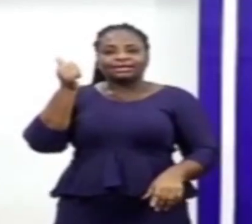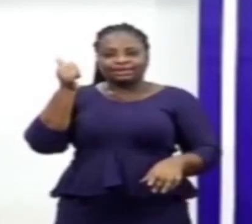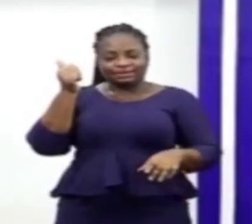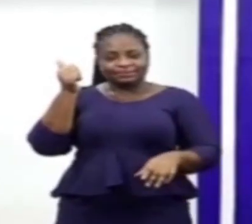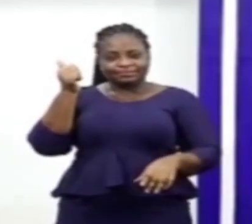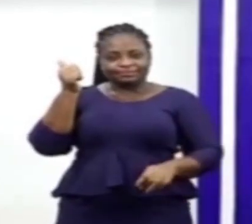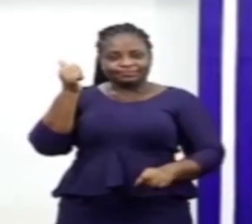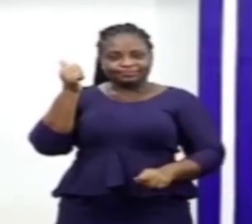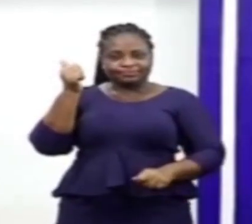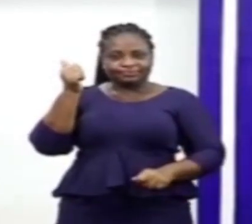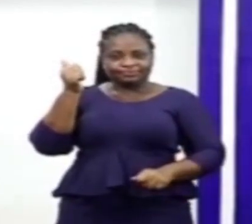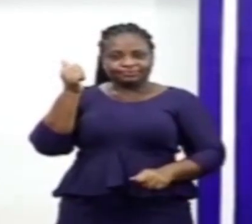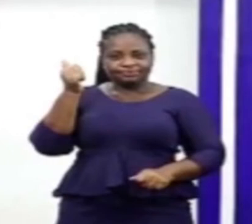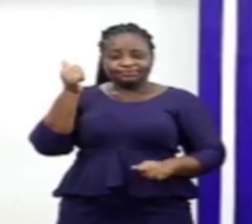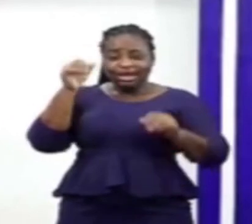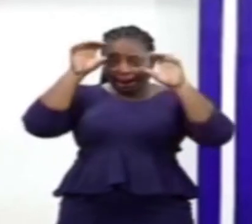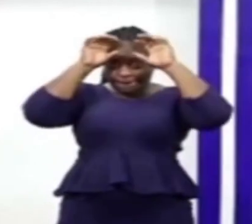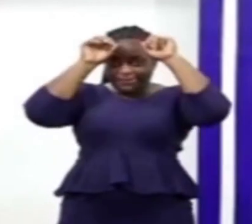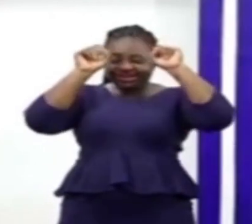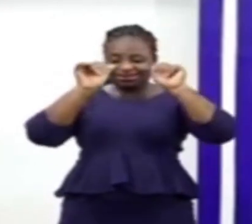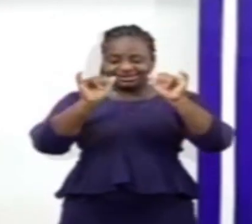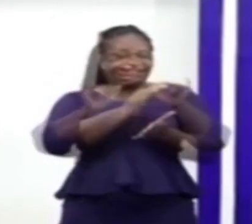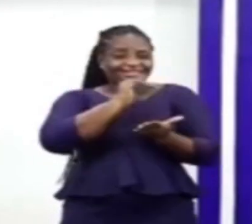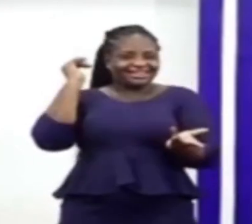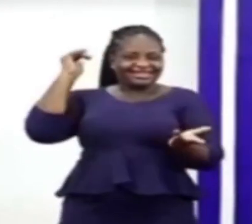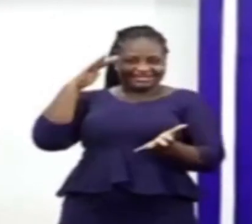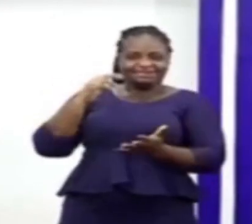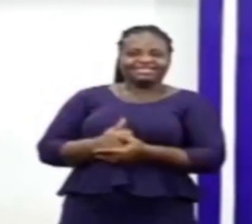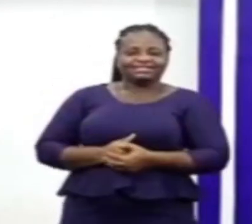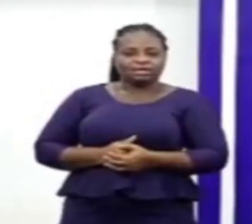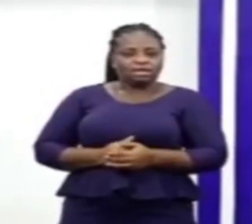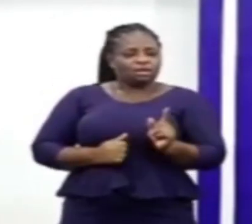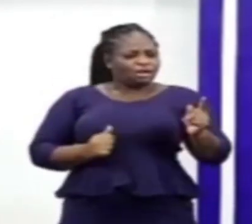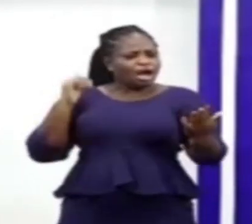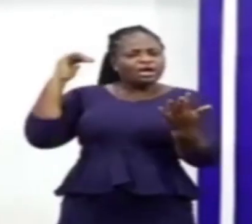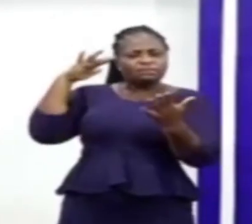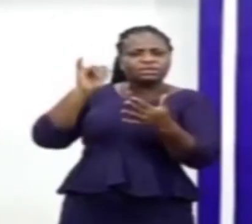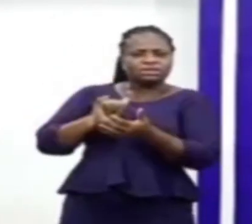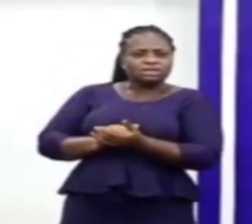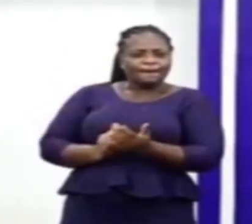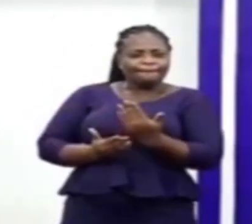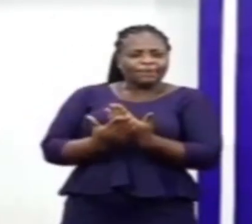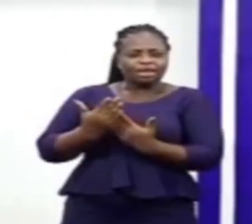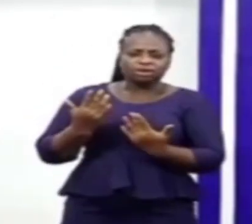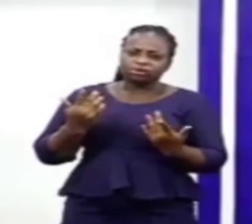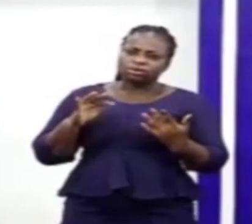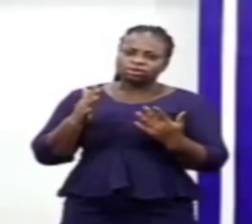restriction has been closed. My expectation is that by